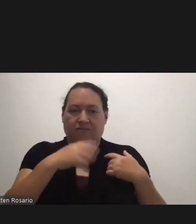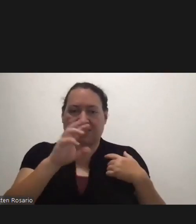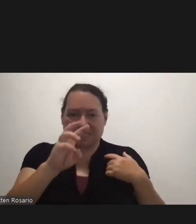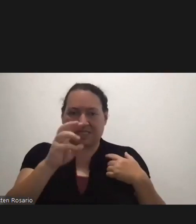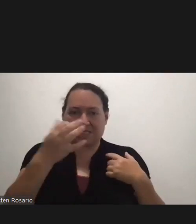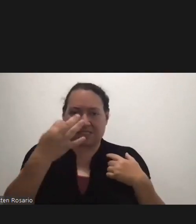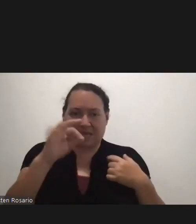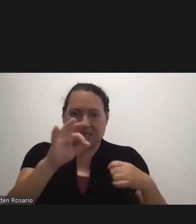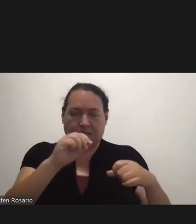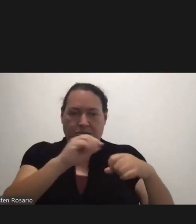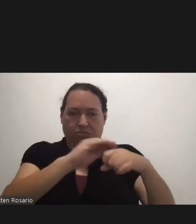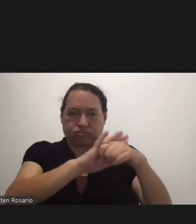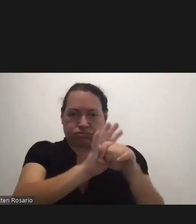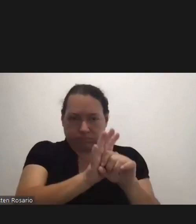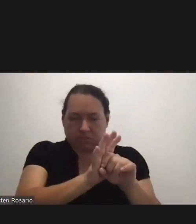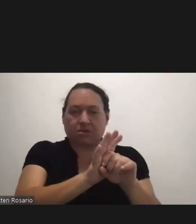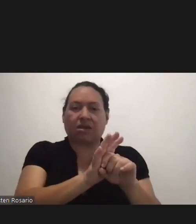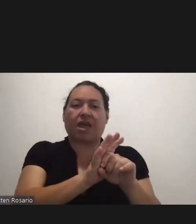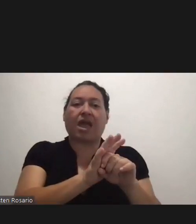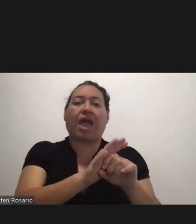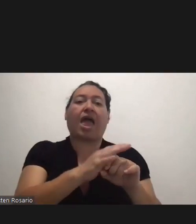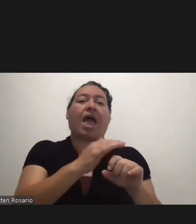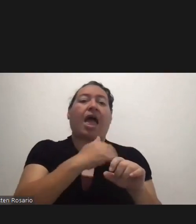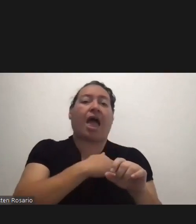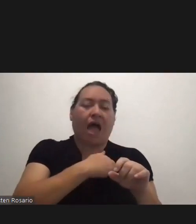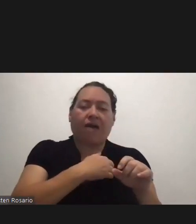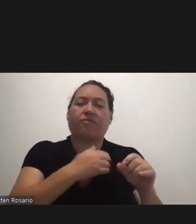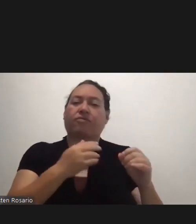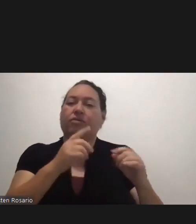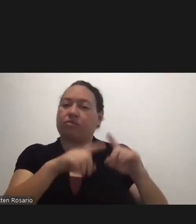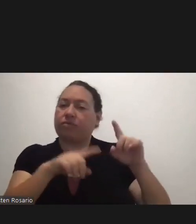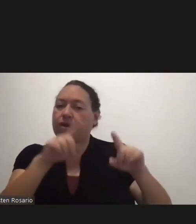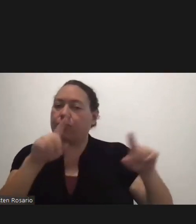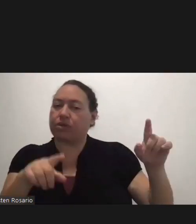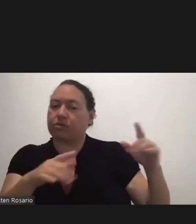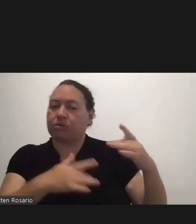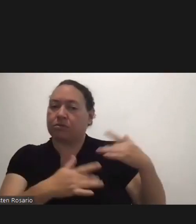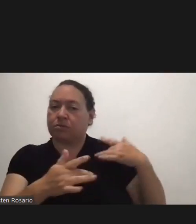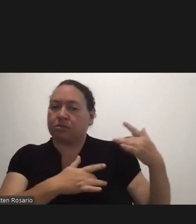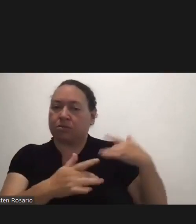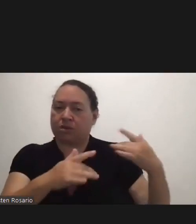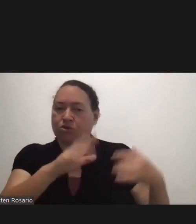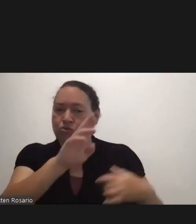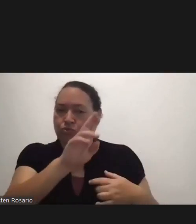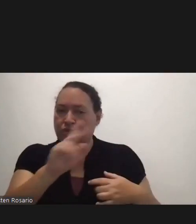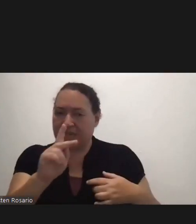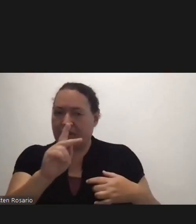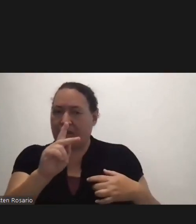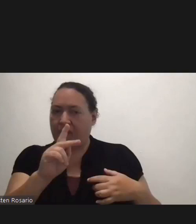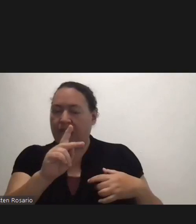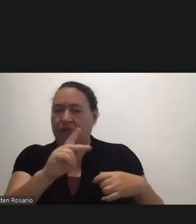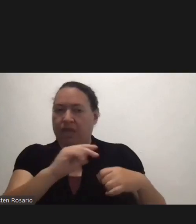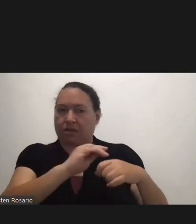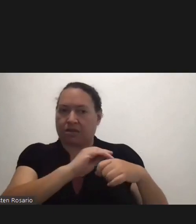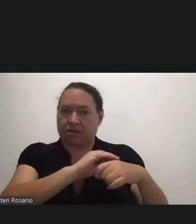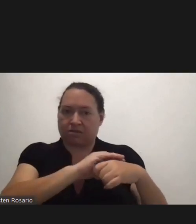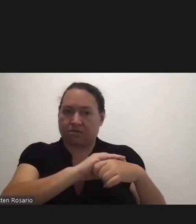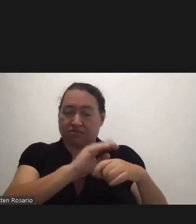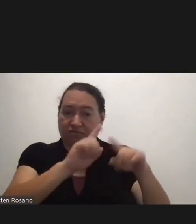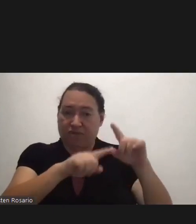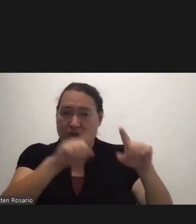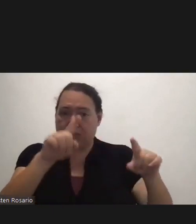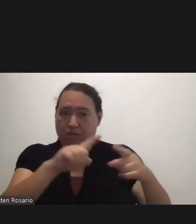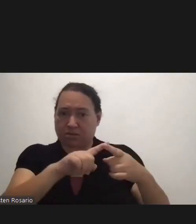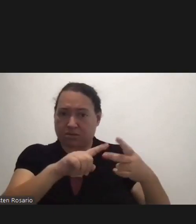cases had variants of concern Including the U.K. variant The California variant And the South